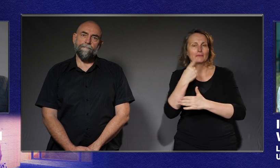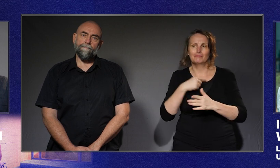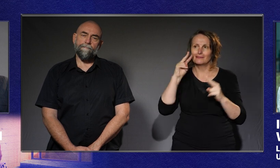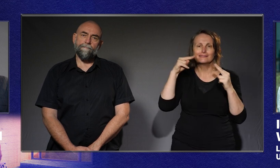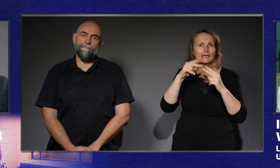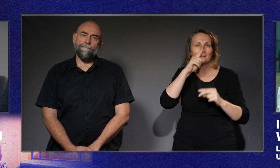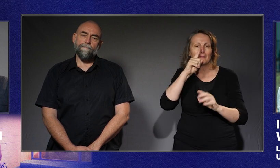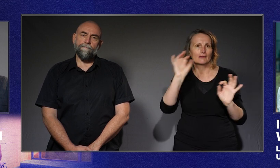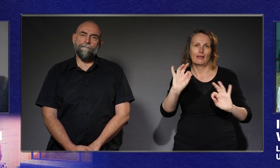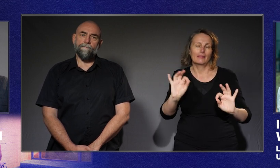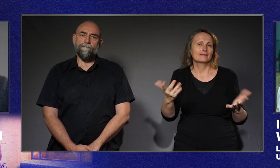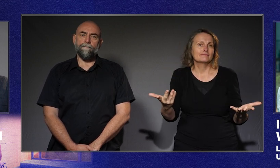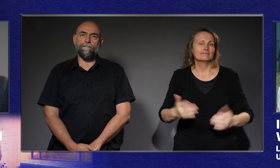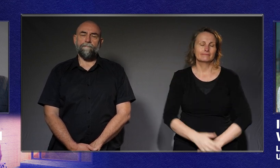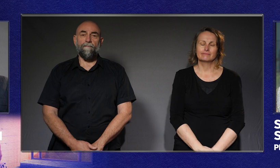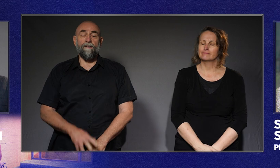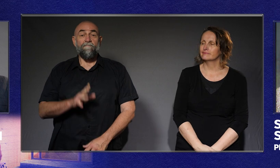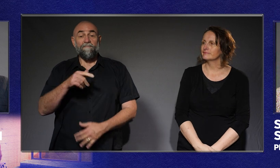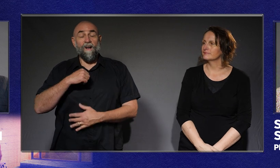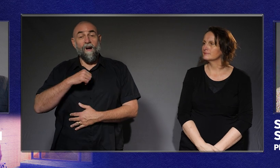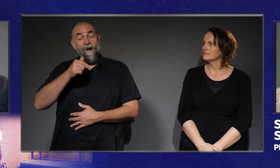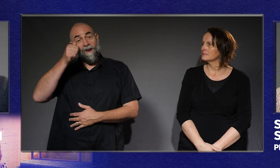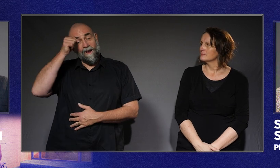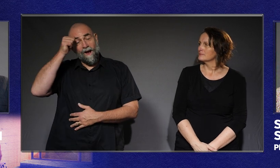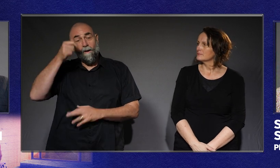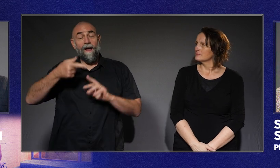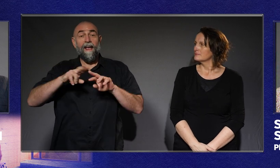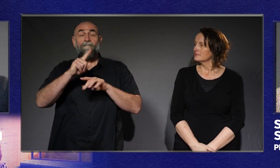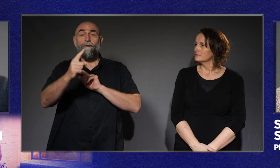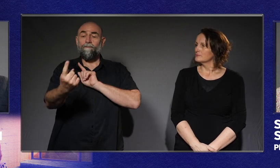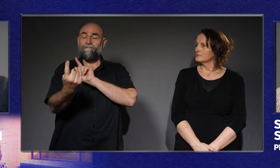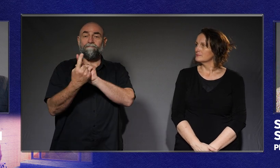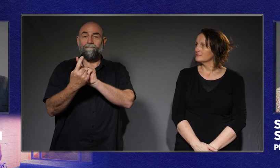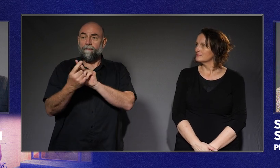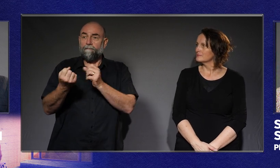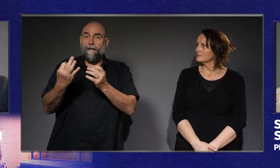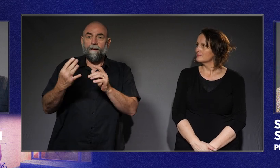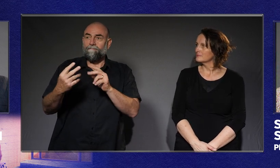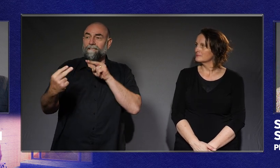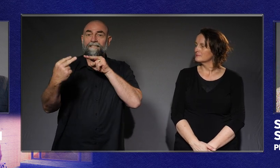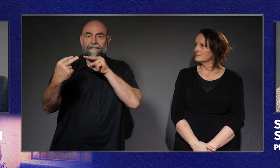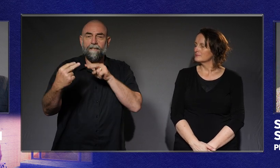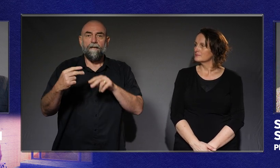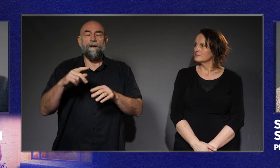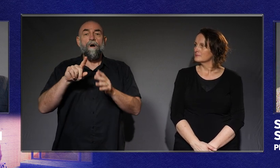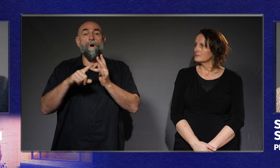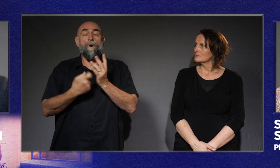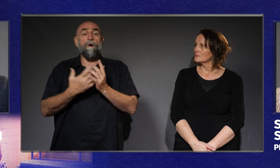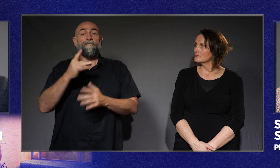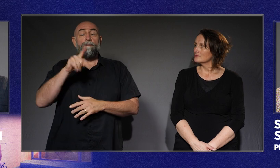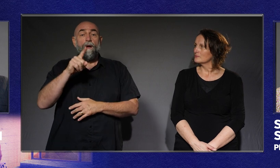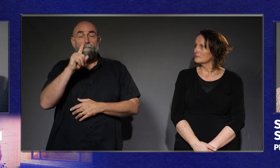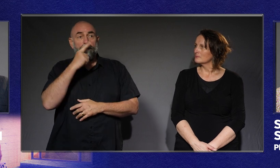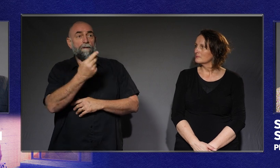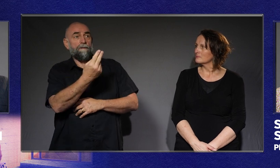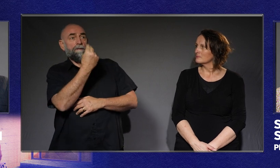And I know that unless you are missing out on these encounters or you've been told to crawl up a flight of stairs if